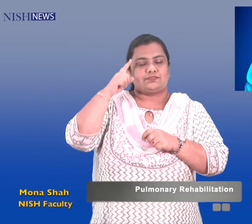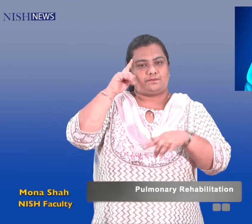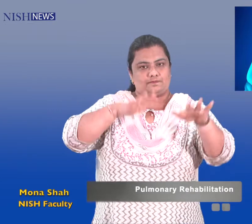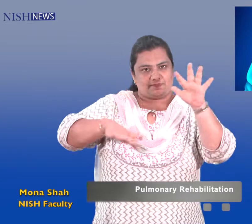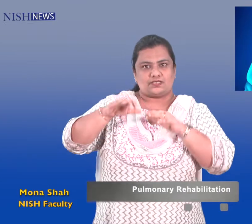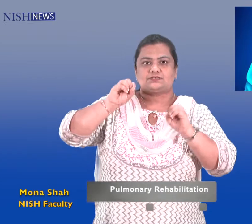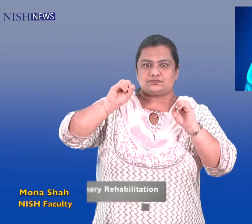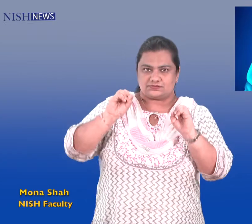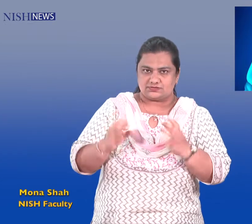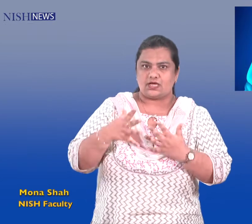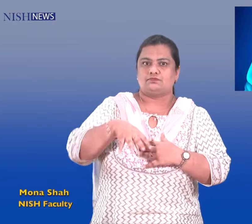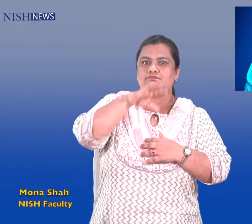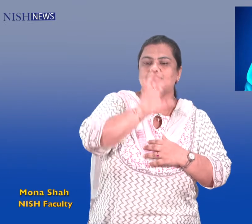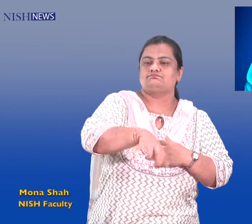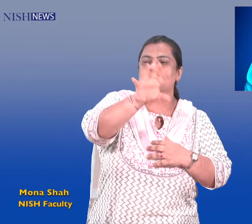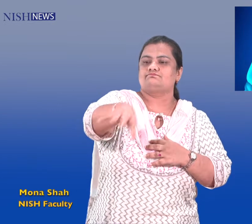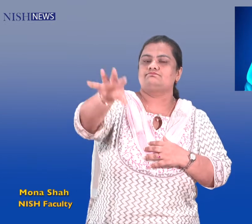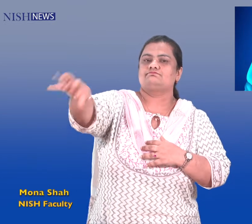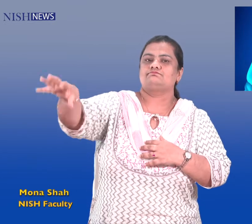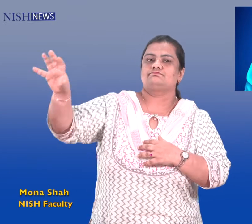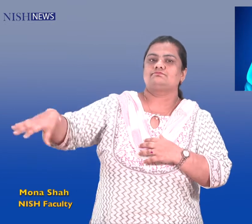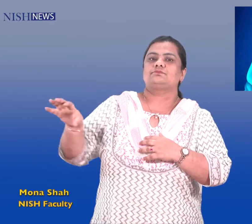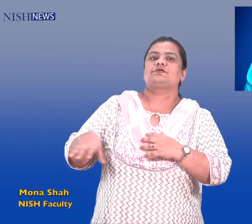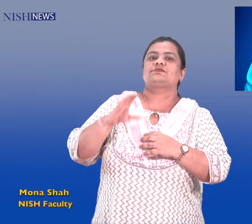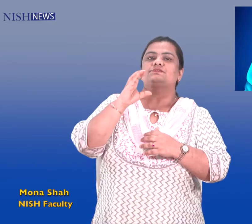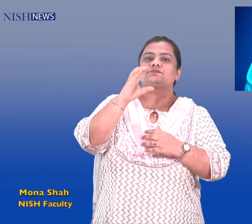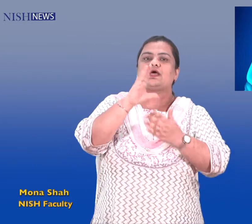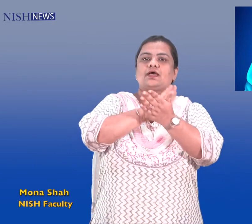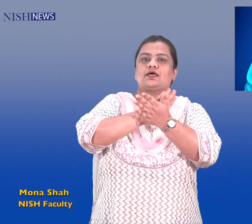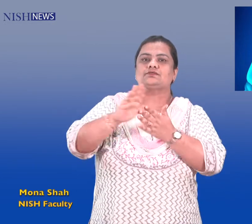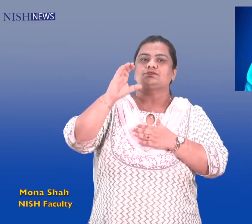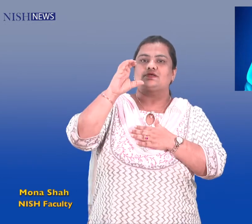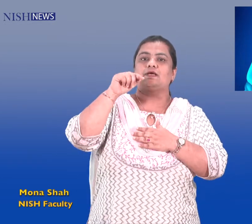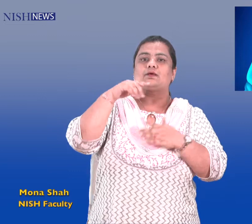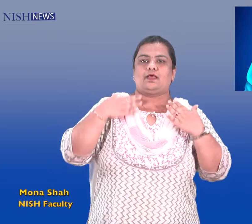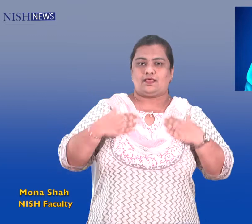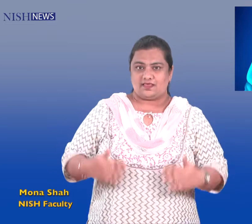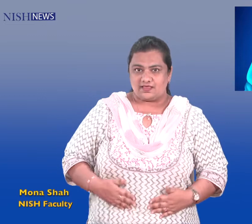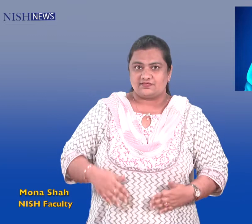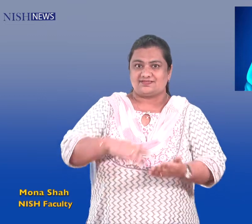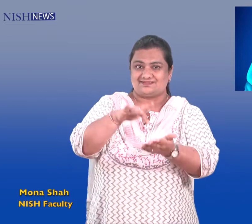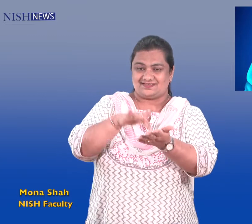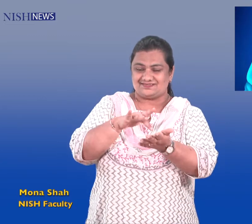other aerobic exercise programs for improving lung capacity to a patient with chronic respiratory diseases.